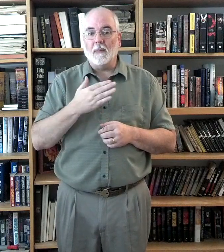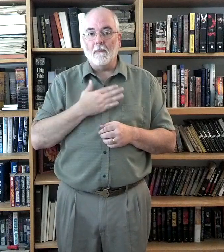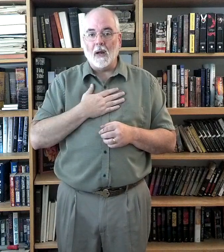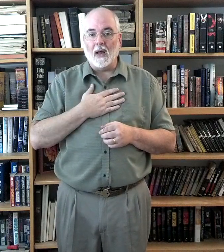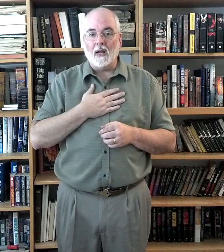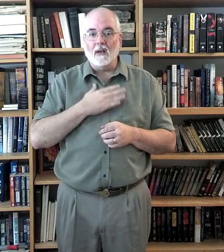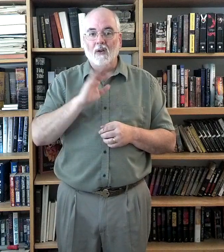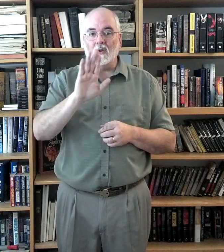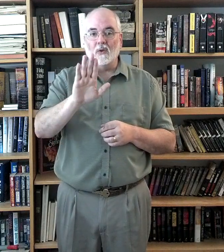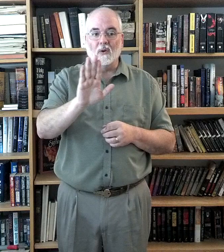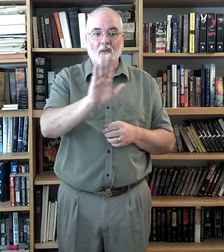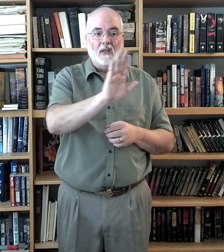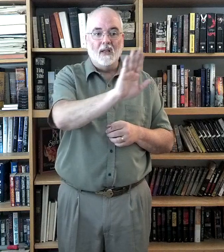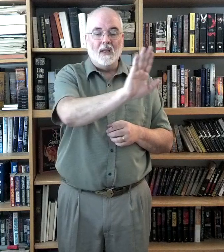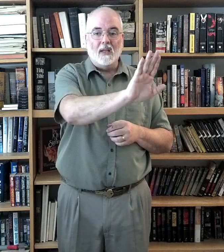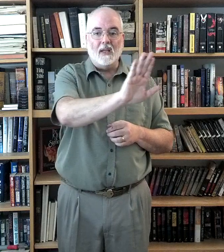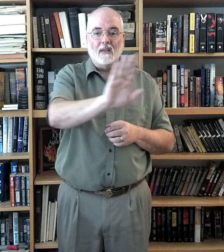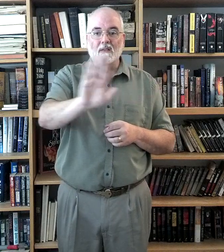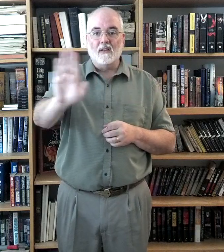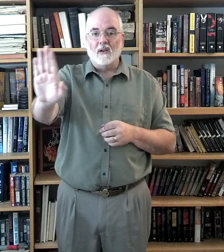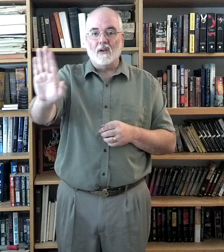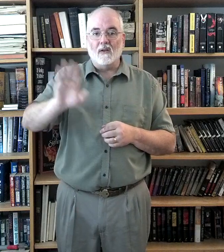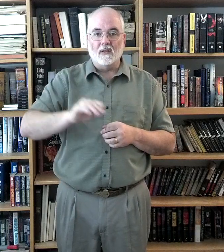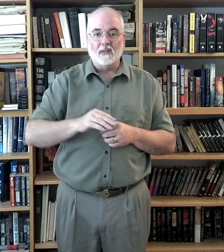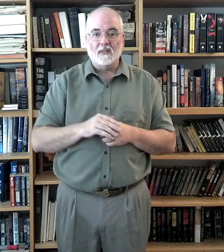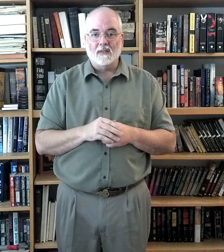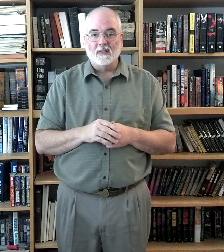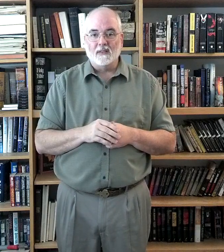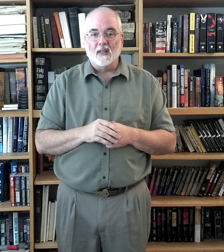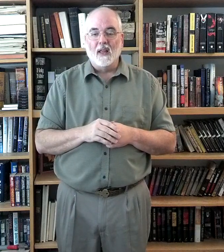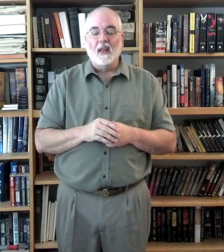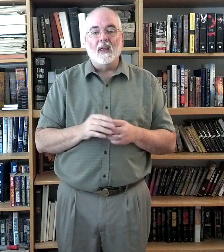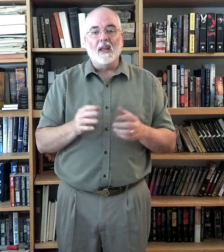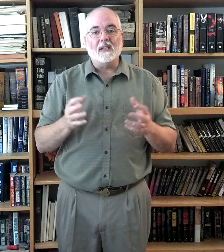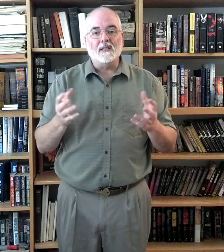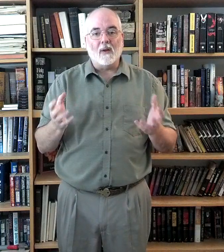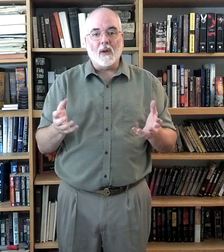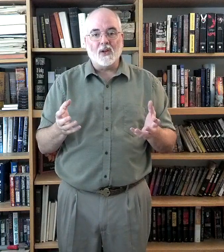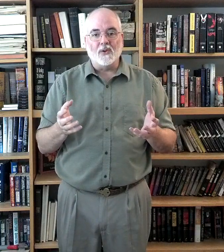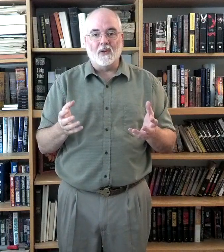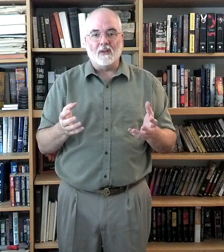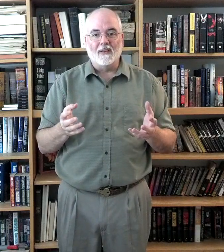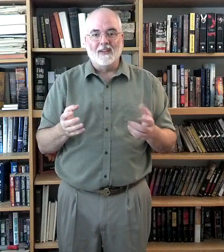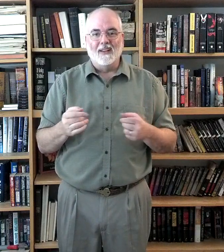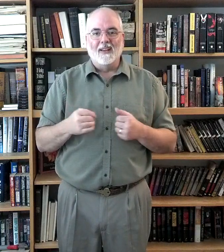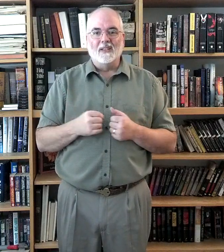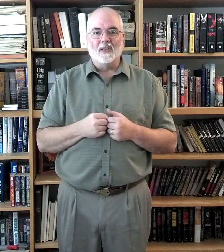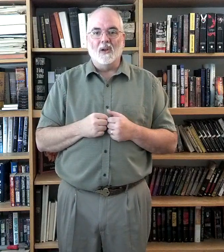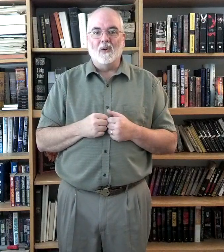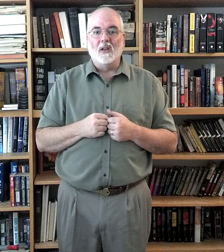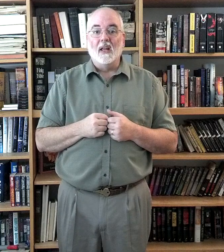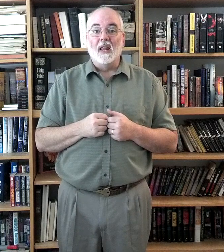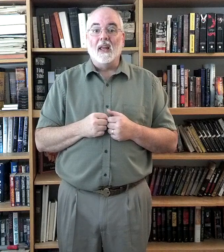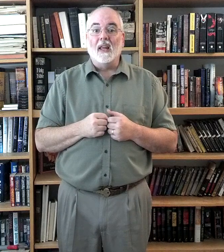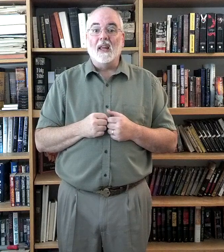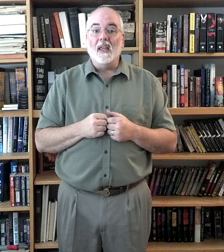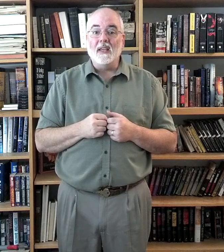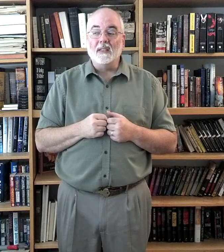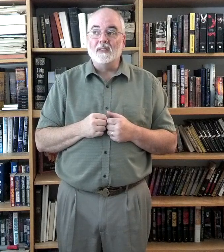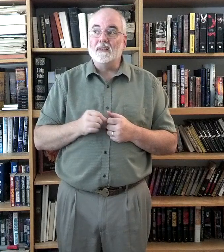mine, yours, his, hers. It's directional. So, his,